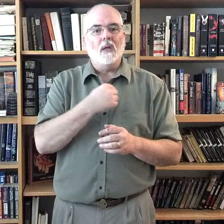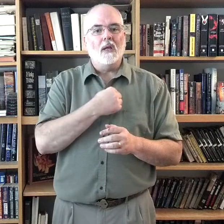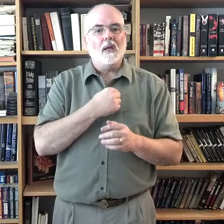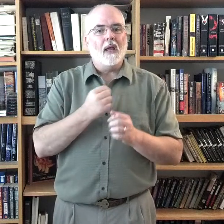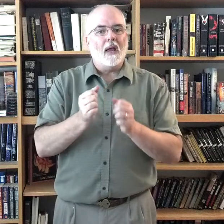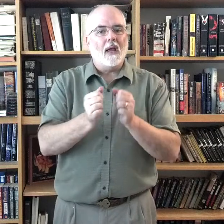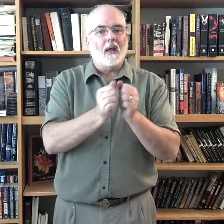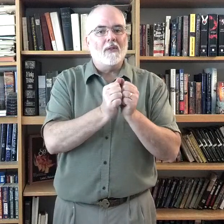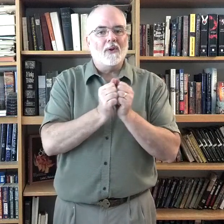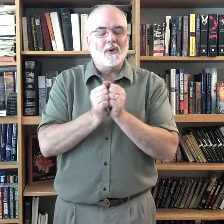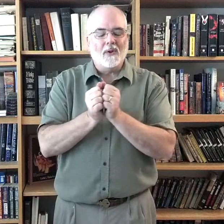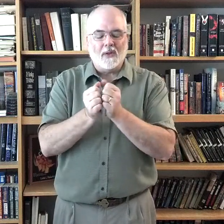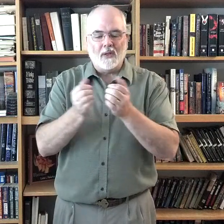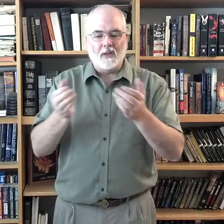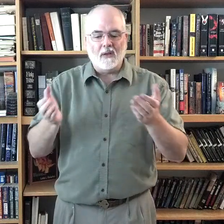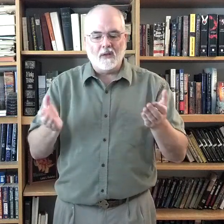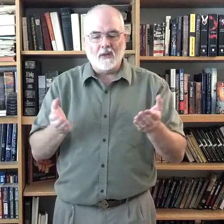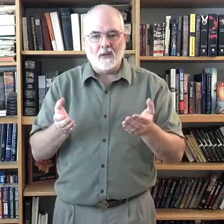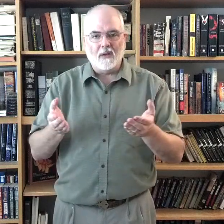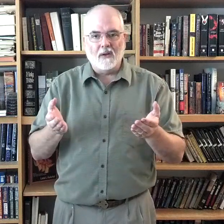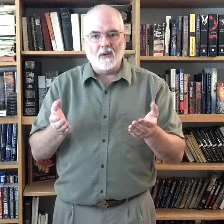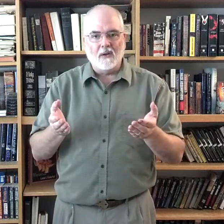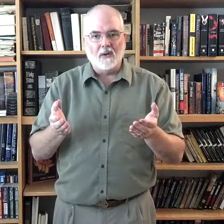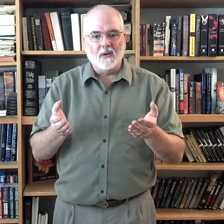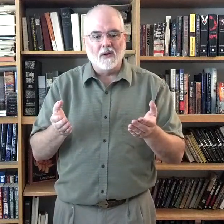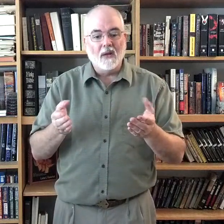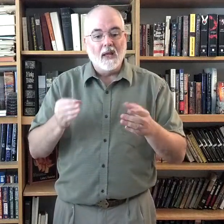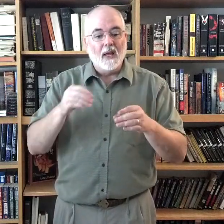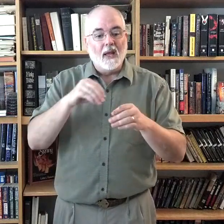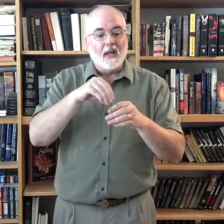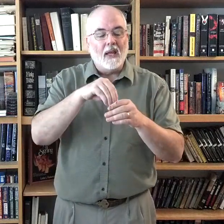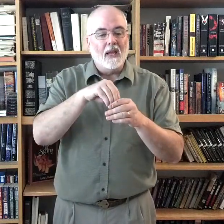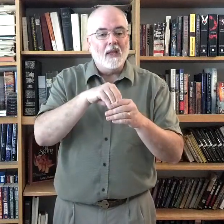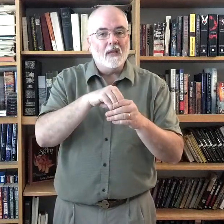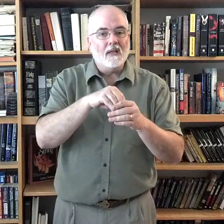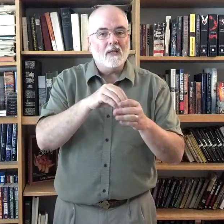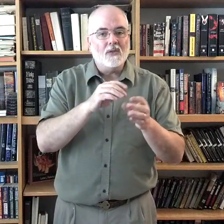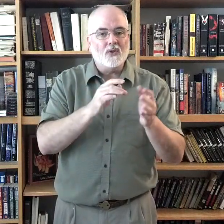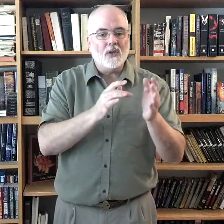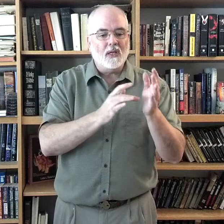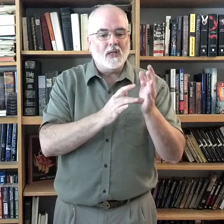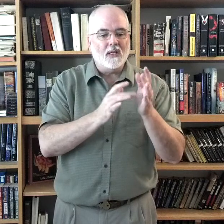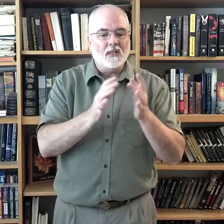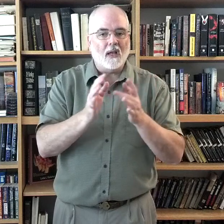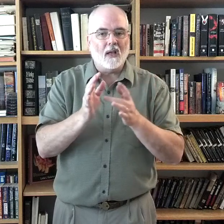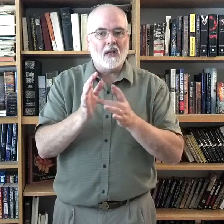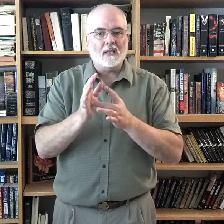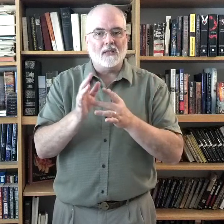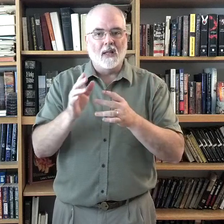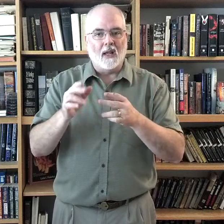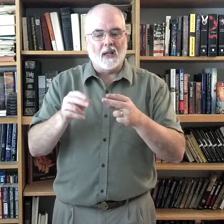We gather here, in Jesus' name.